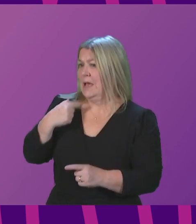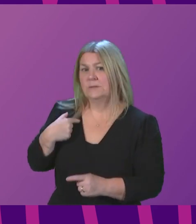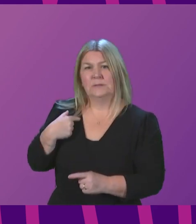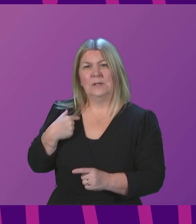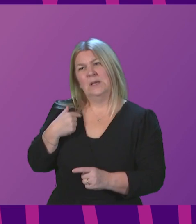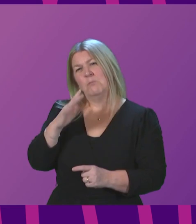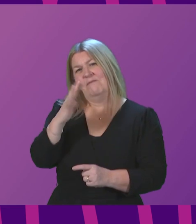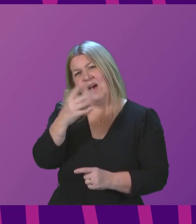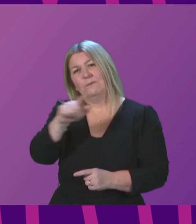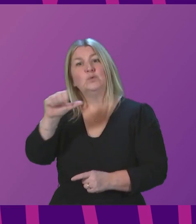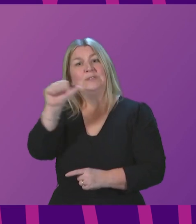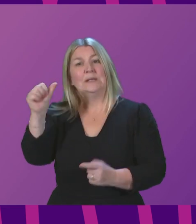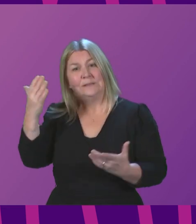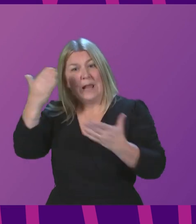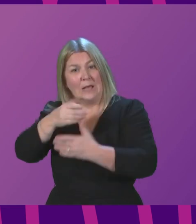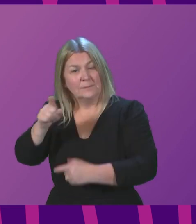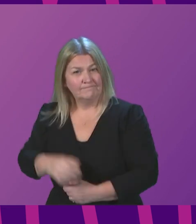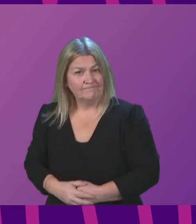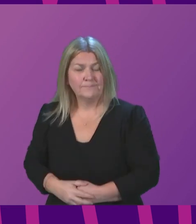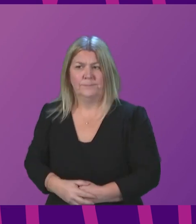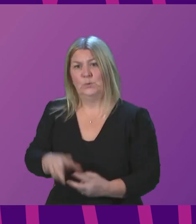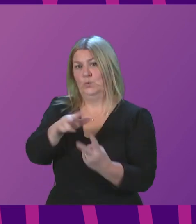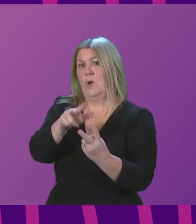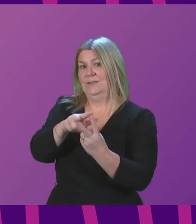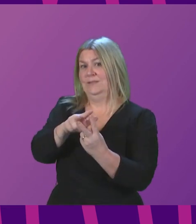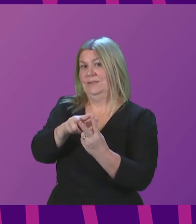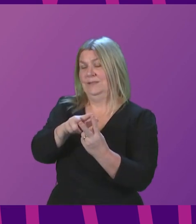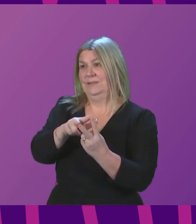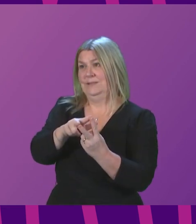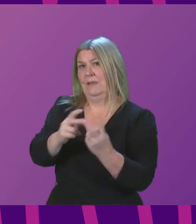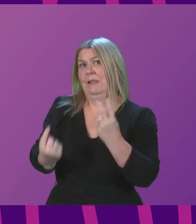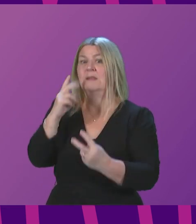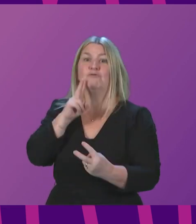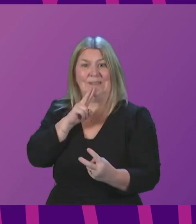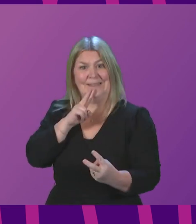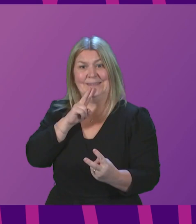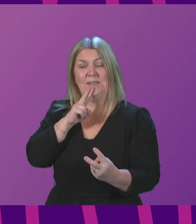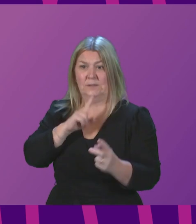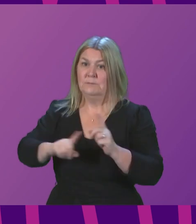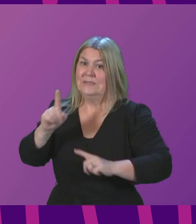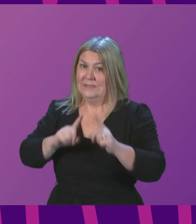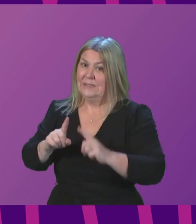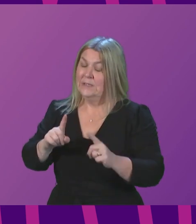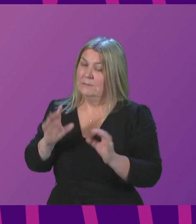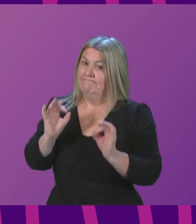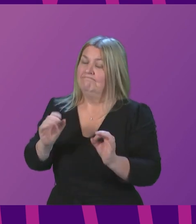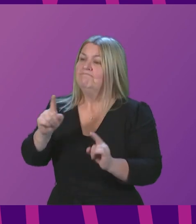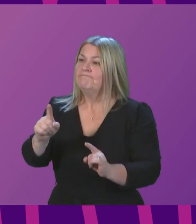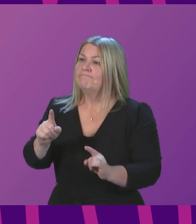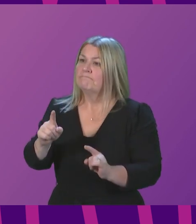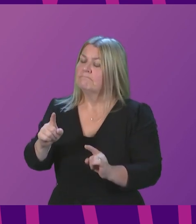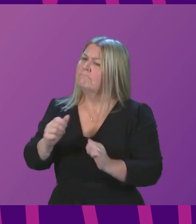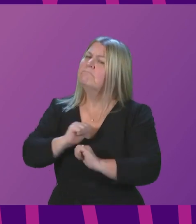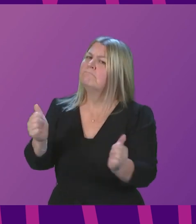'clock. It is the second in a week. The previous one happened last Friday. I welcome the fact that they have happened. I think it is really